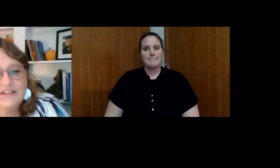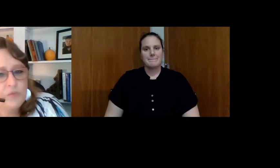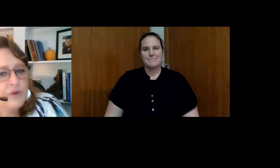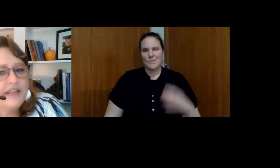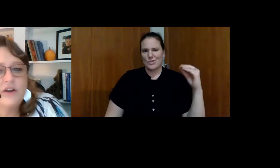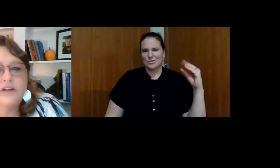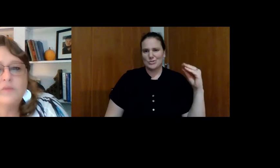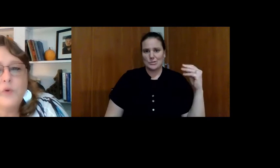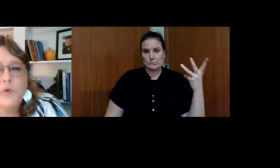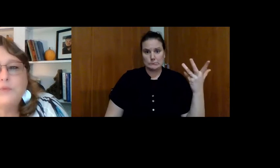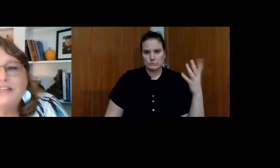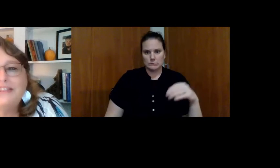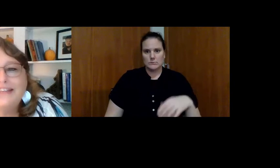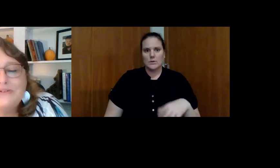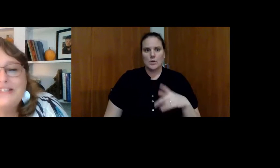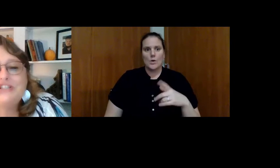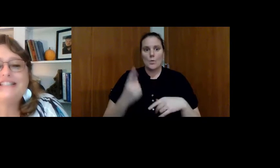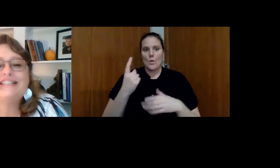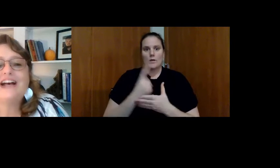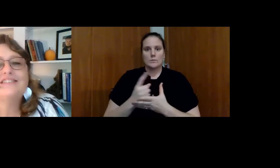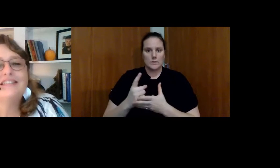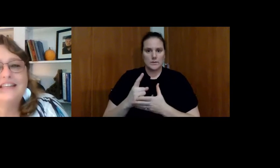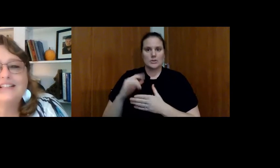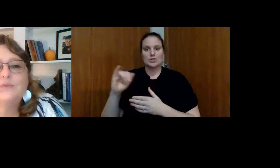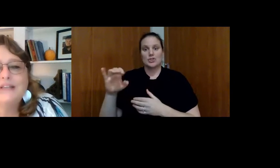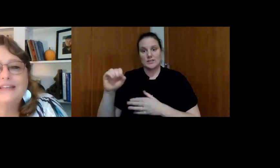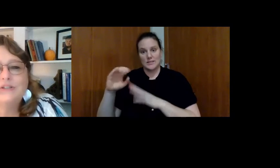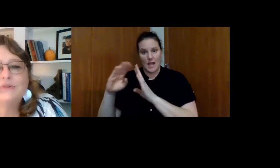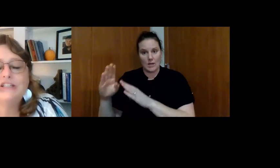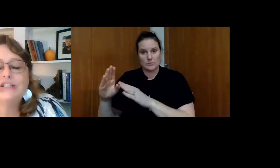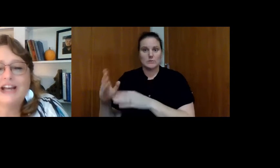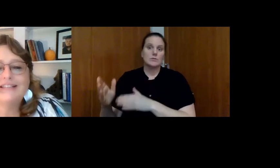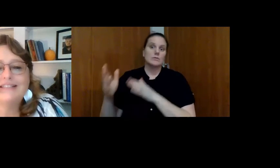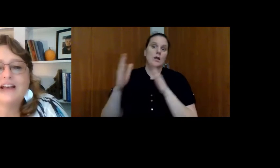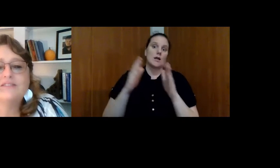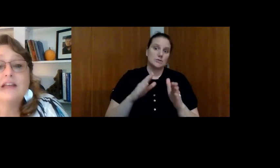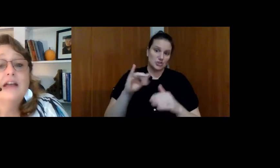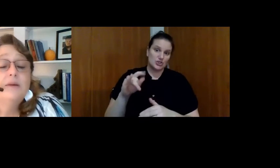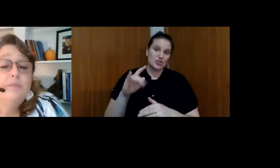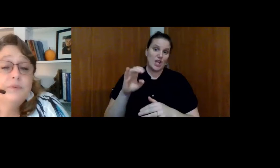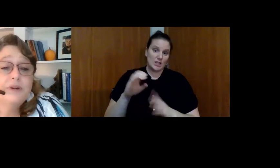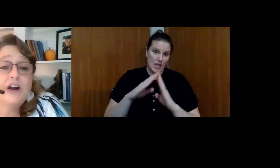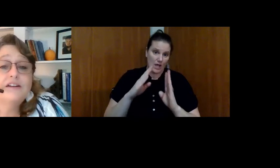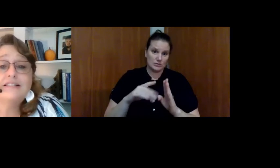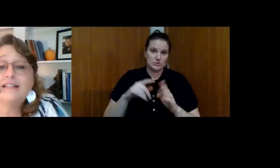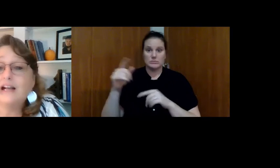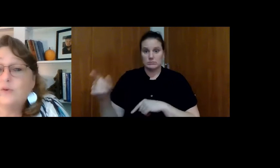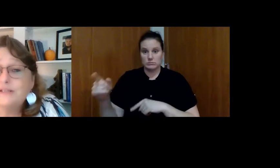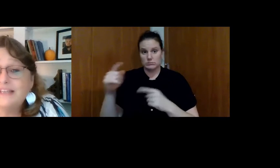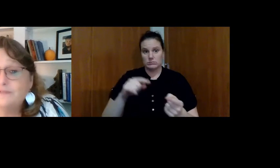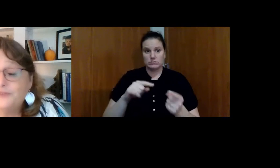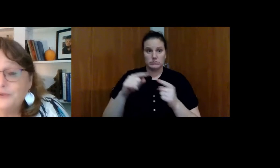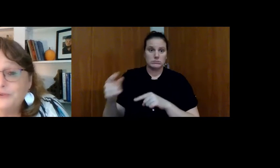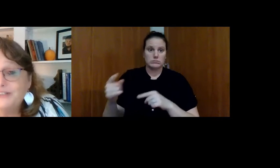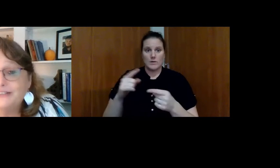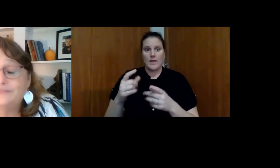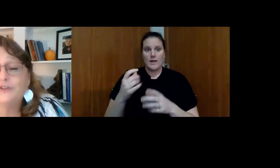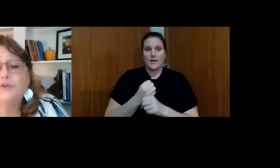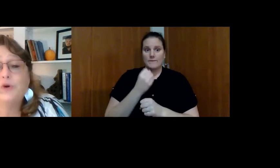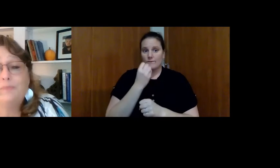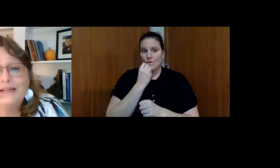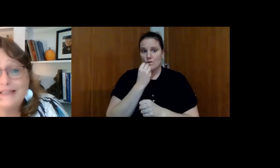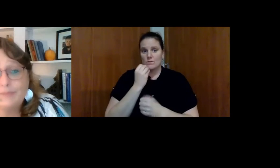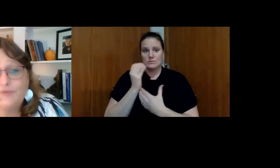And when they go one week, they do it at Jesse's house. The next week they do it at Jackie's house. But regardless, they always get food